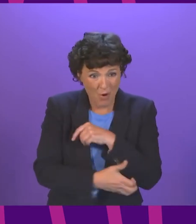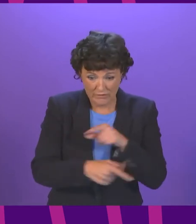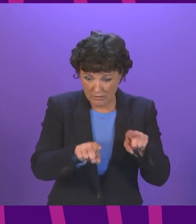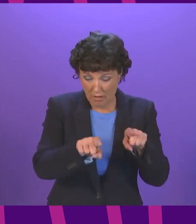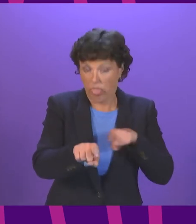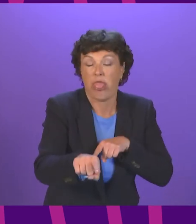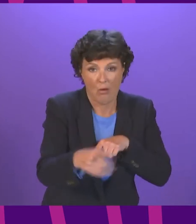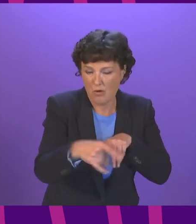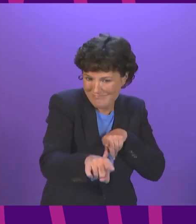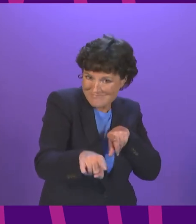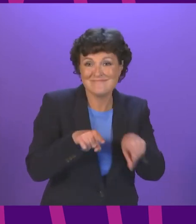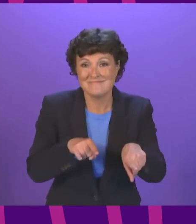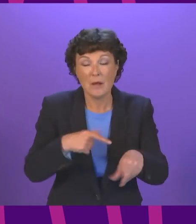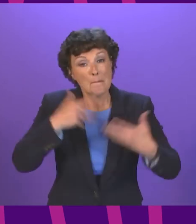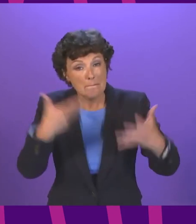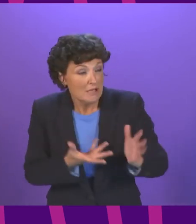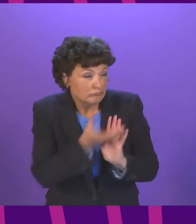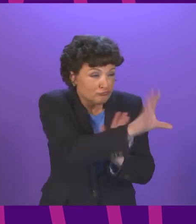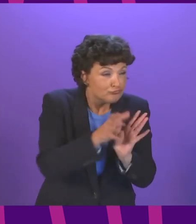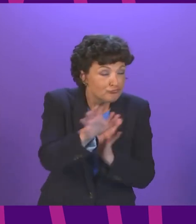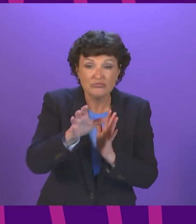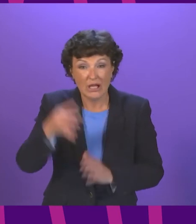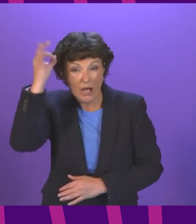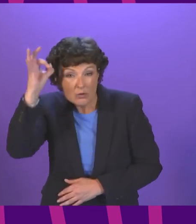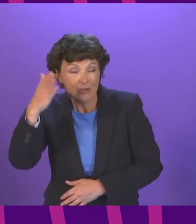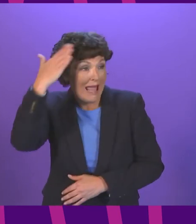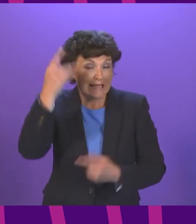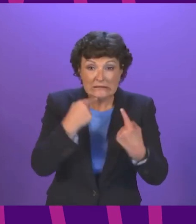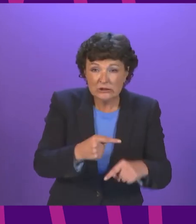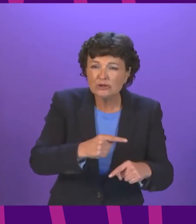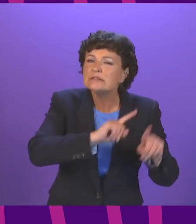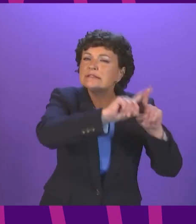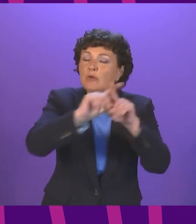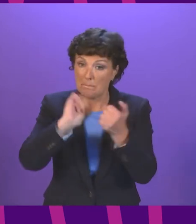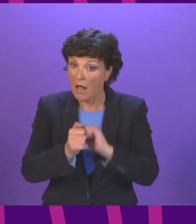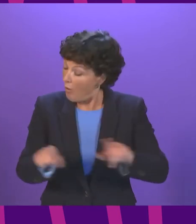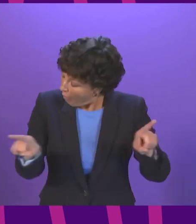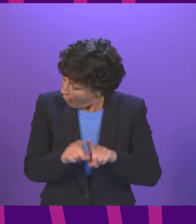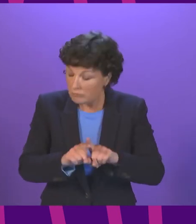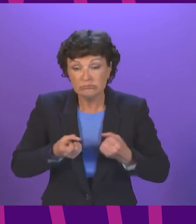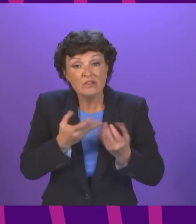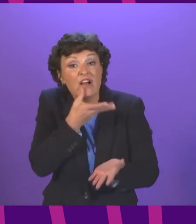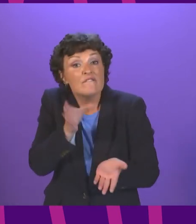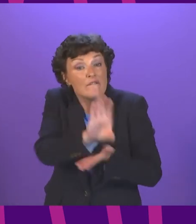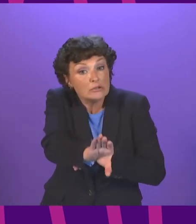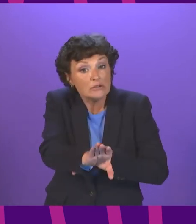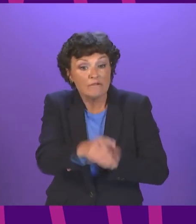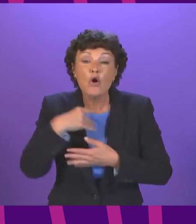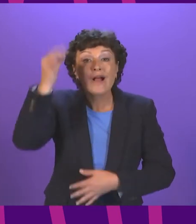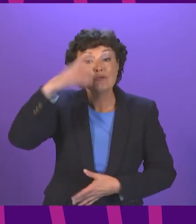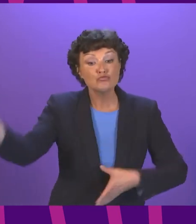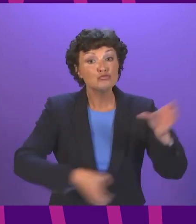already been provided to local authorities, headteachers and other partners We will also provide funding for councils to recruit 3